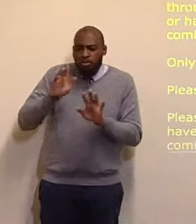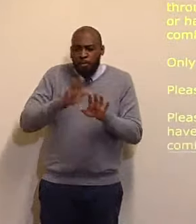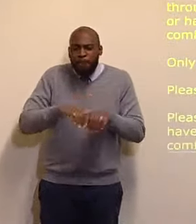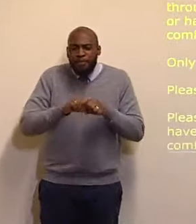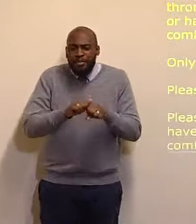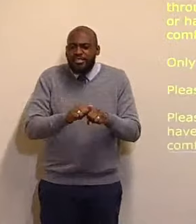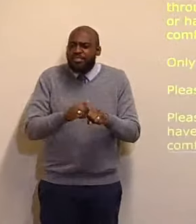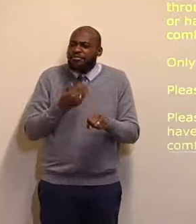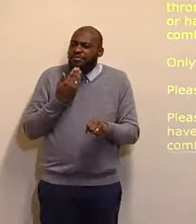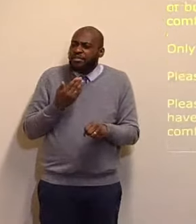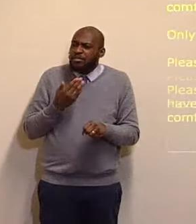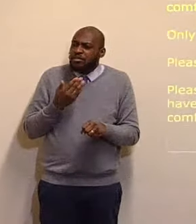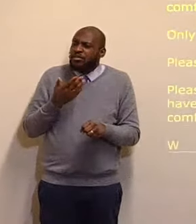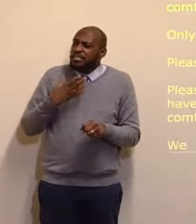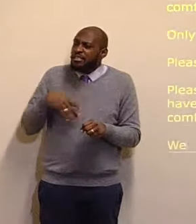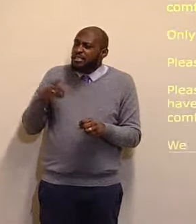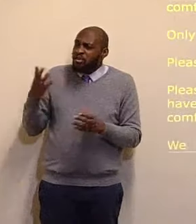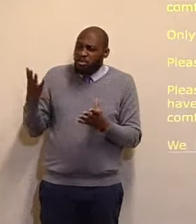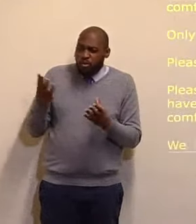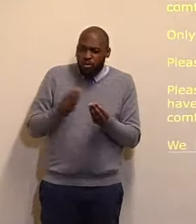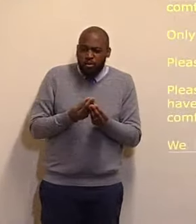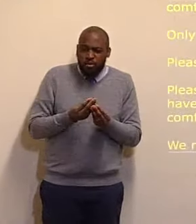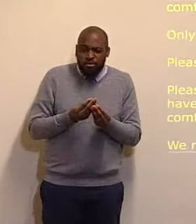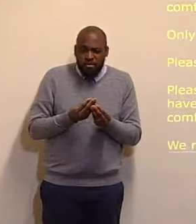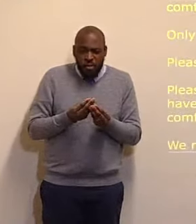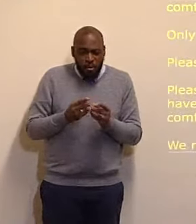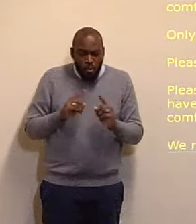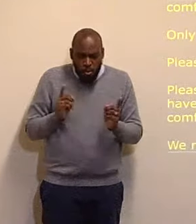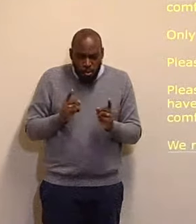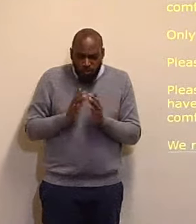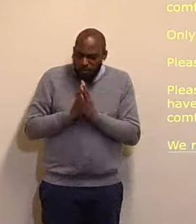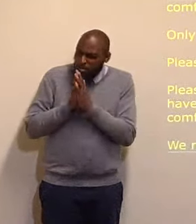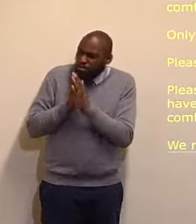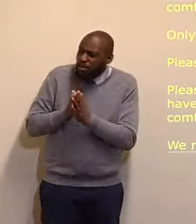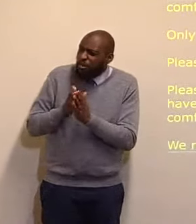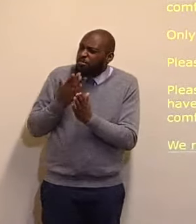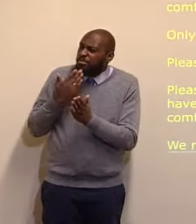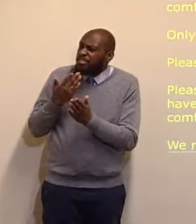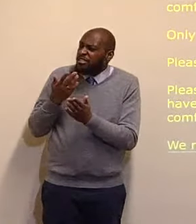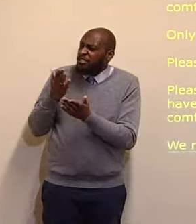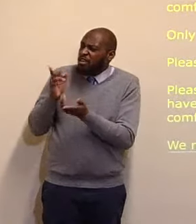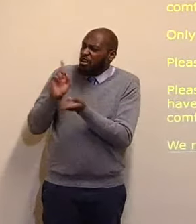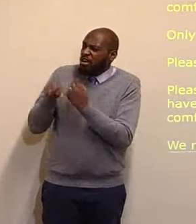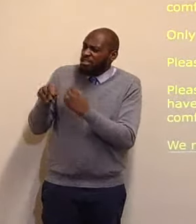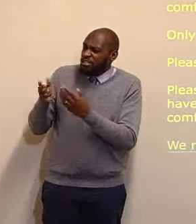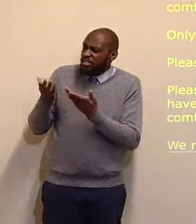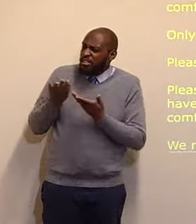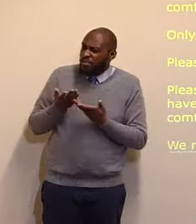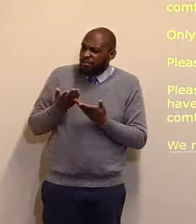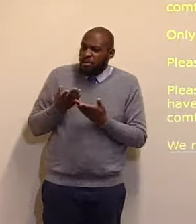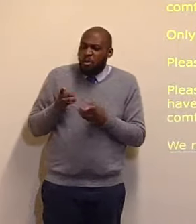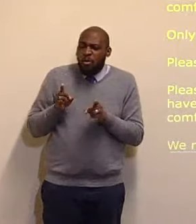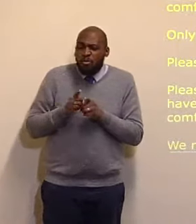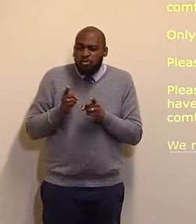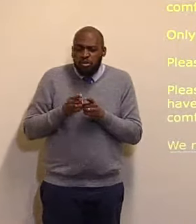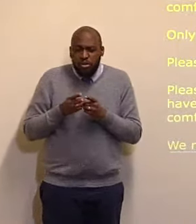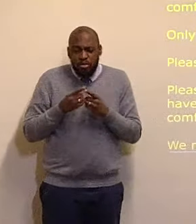presence, with us, we need the answer, to our prayers, we need that thou, will bless our testimony, bless